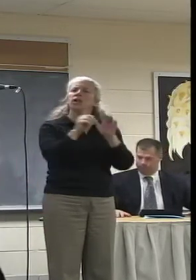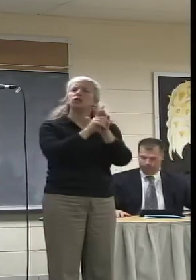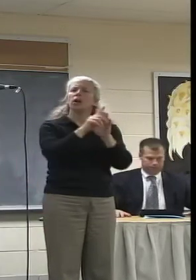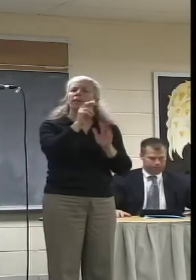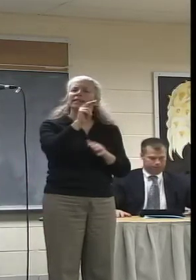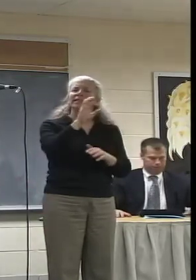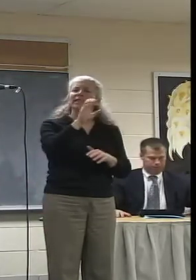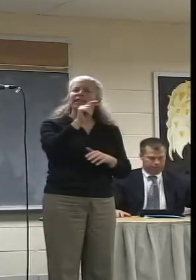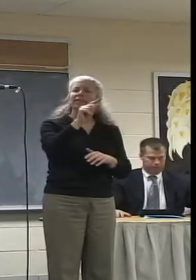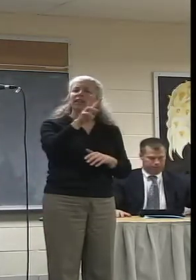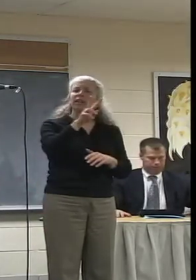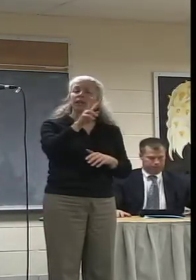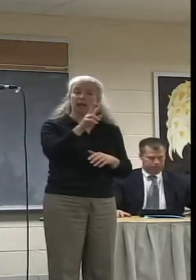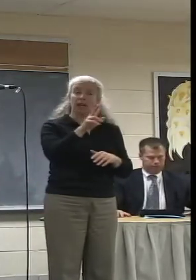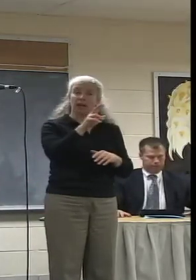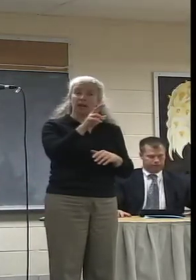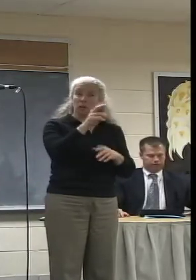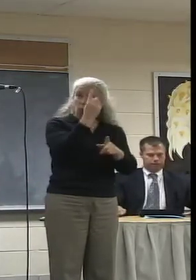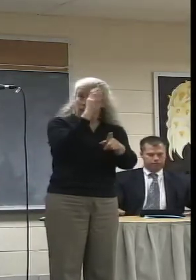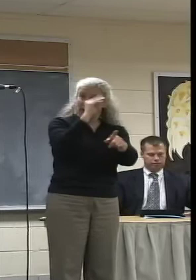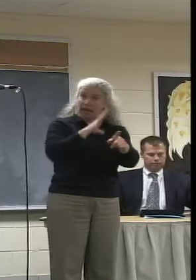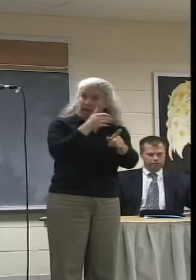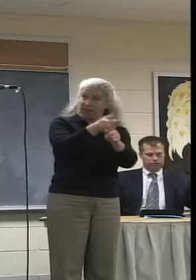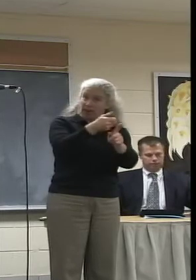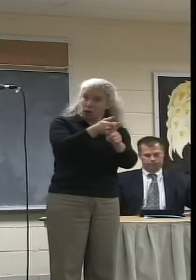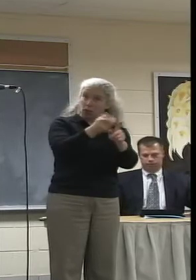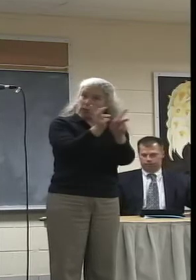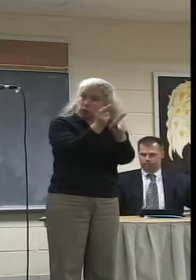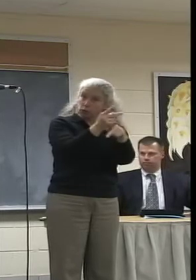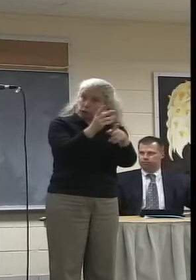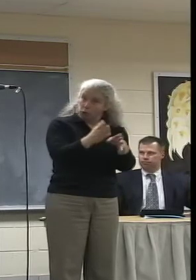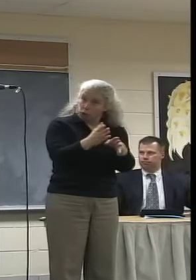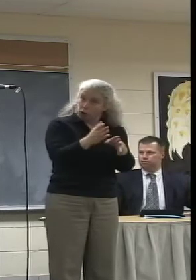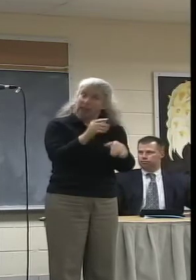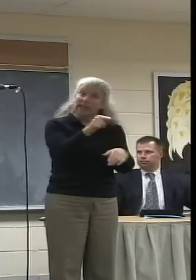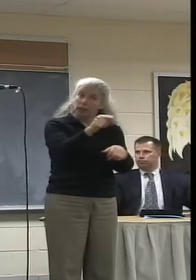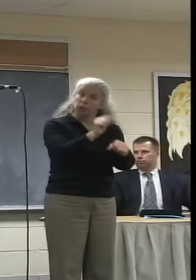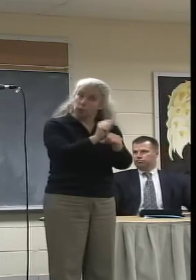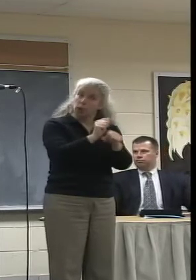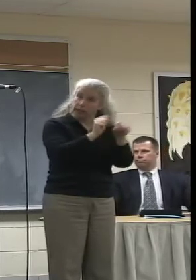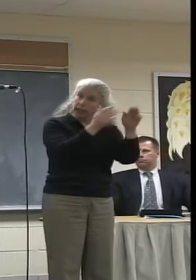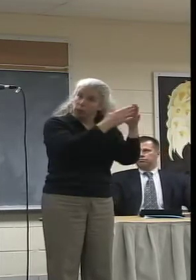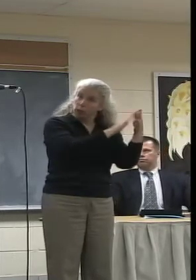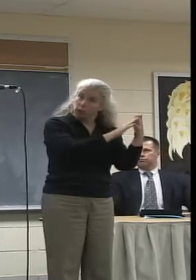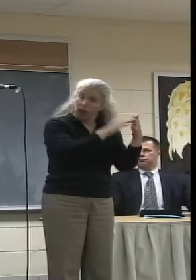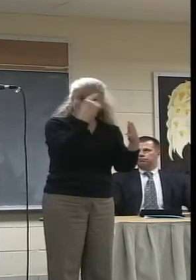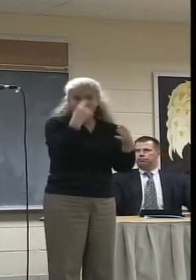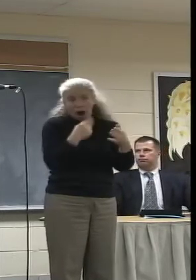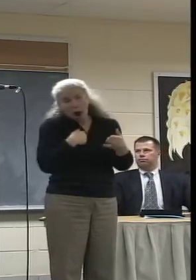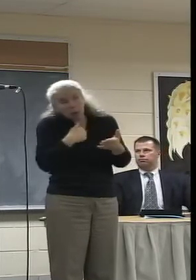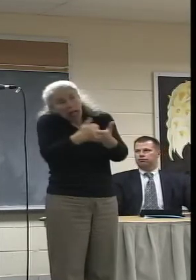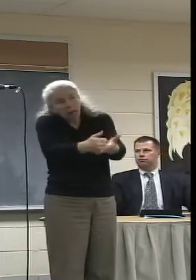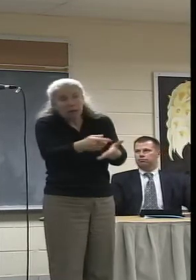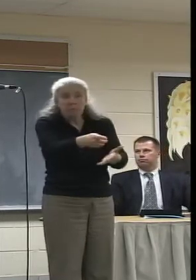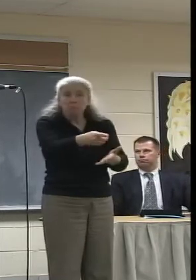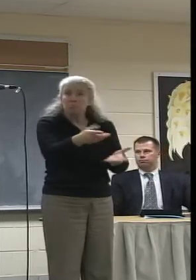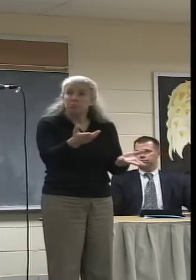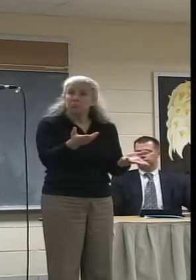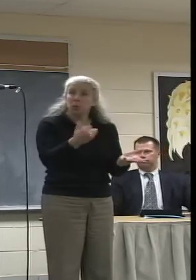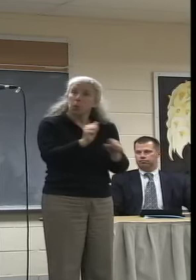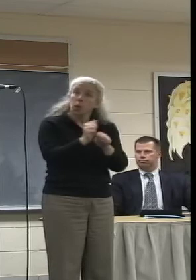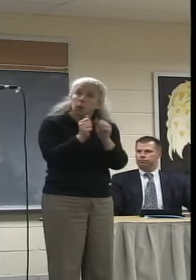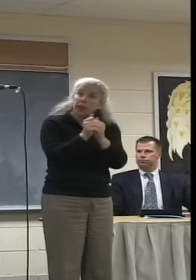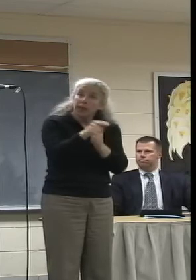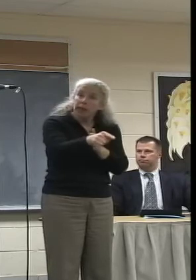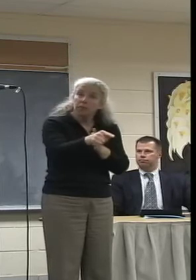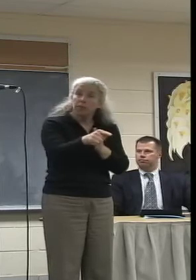gentleman, a producer at the time, was doing some work in the community, and I figured I'd start out by assisting him and just working with him